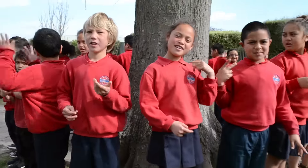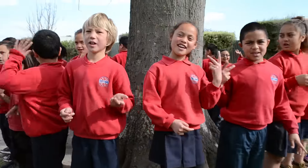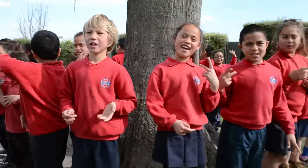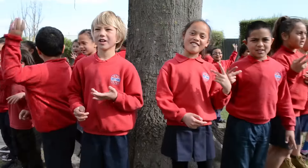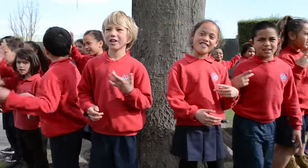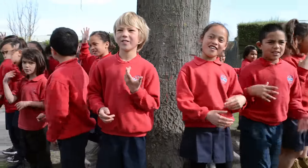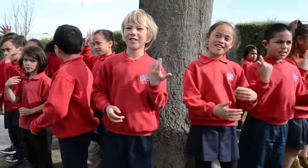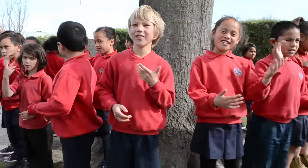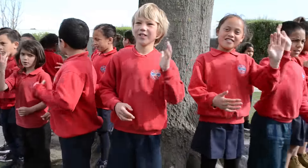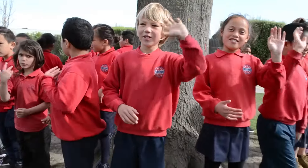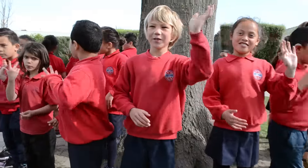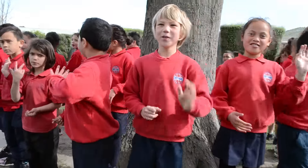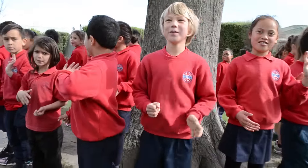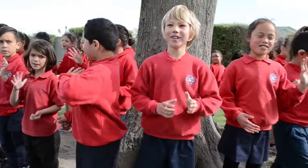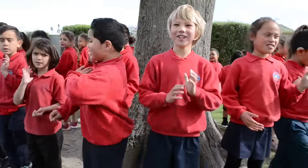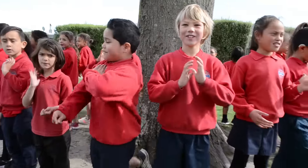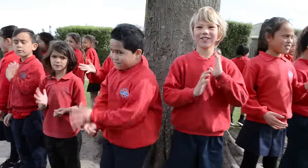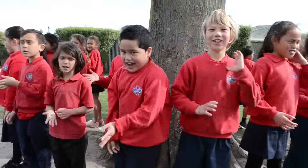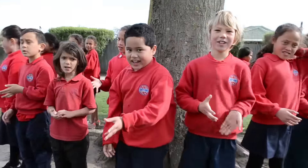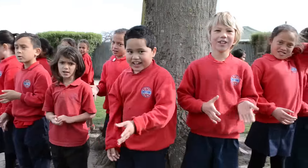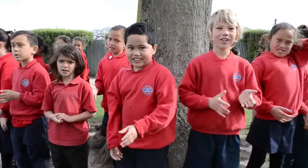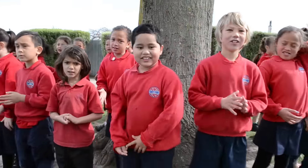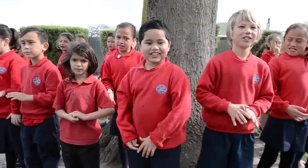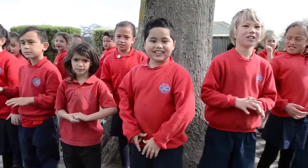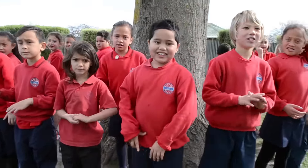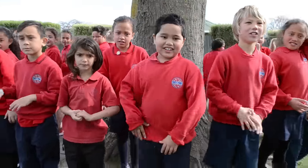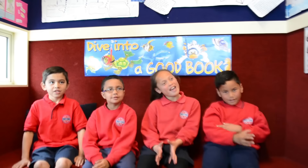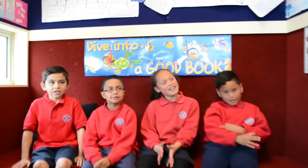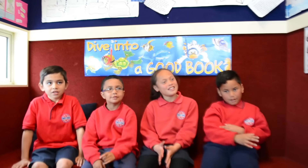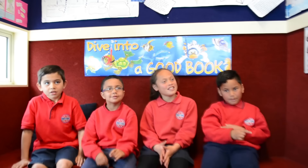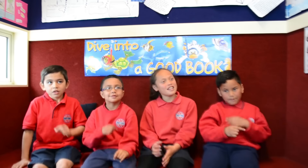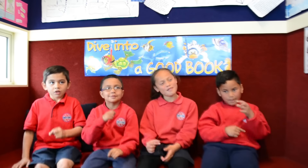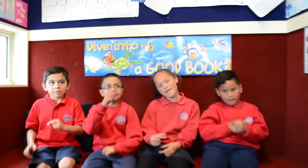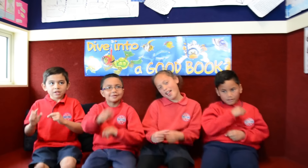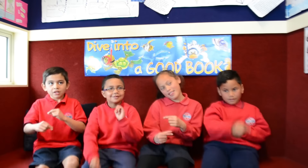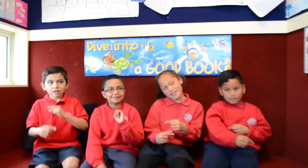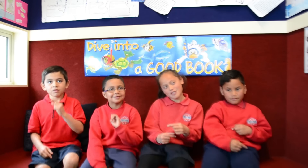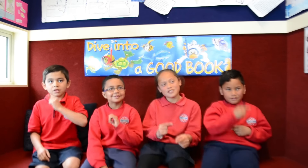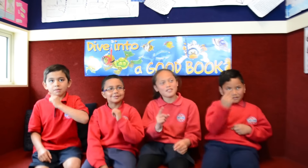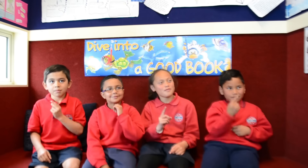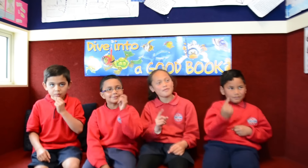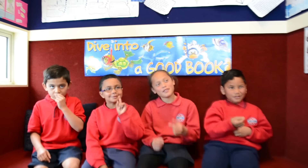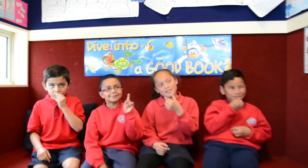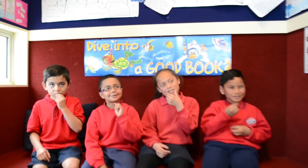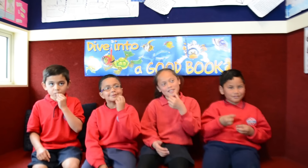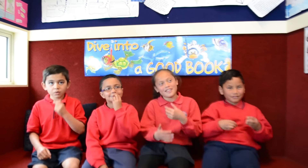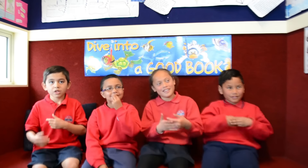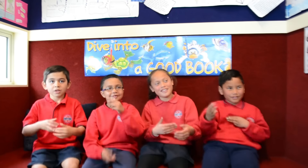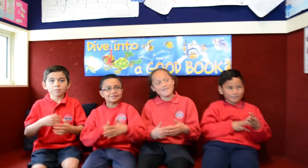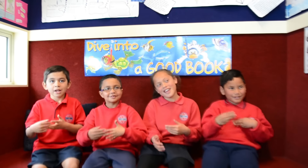together Any kind of weather, we'll be fine Little by little Someone blows a whistle Hit the